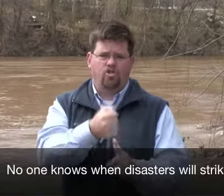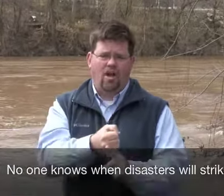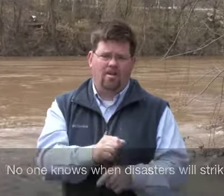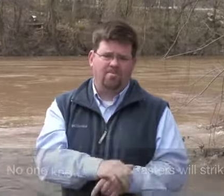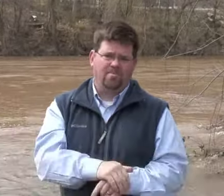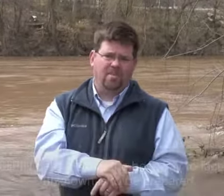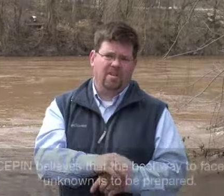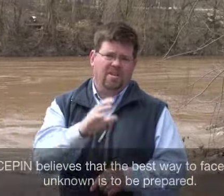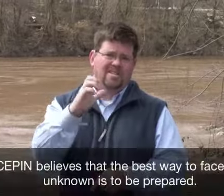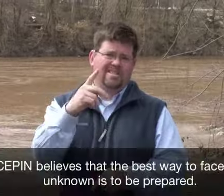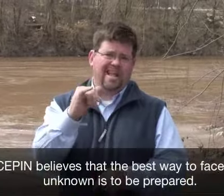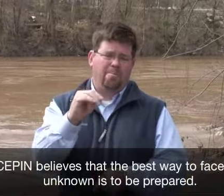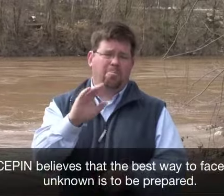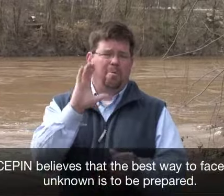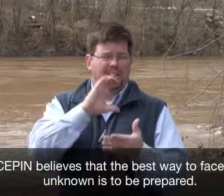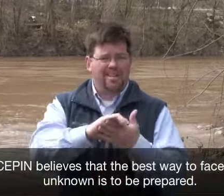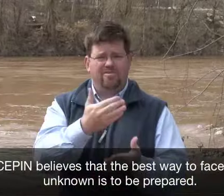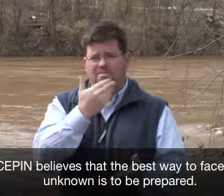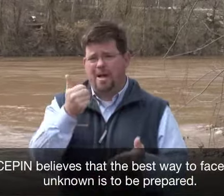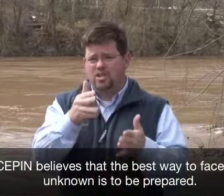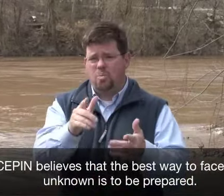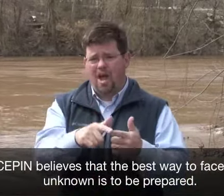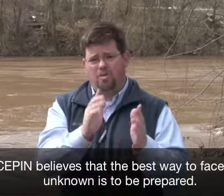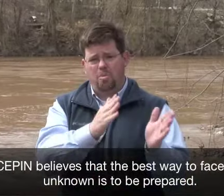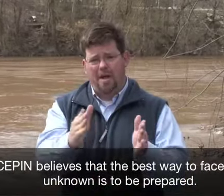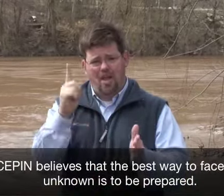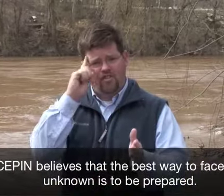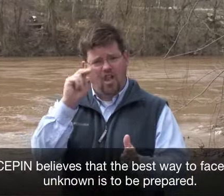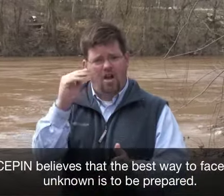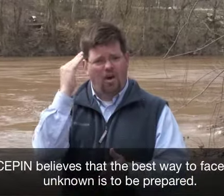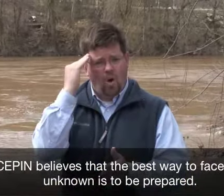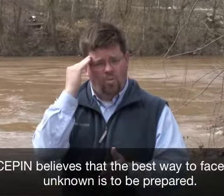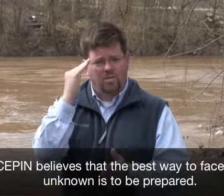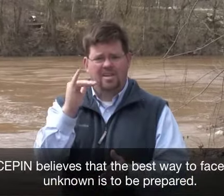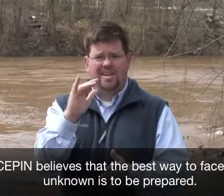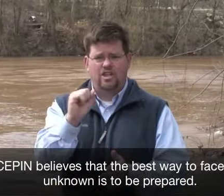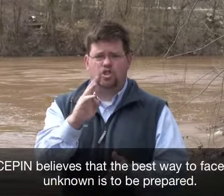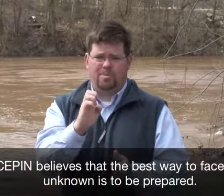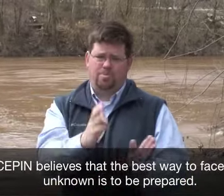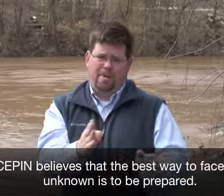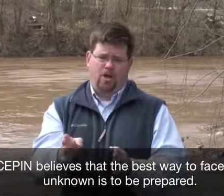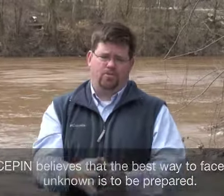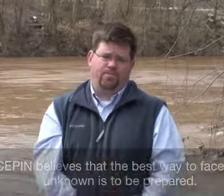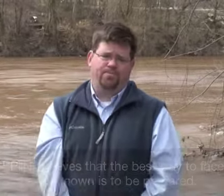strike. Seven believes that the best way to face the unknown is to be prepared.